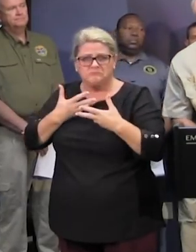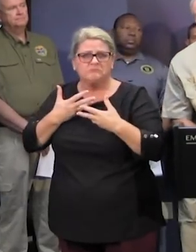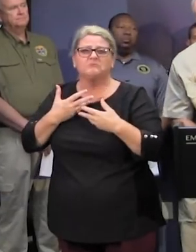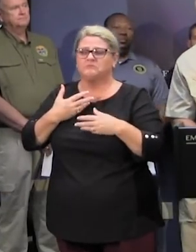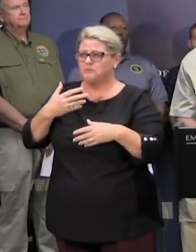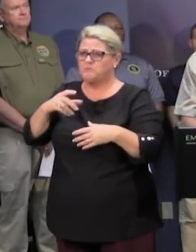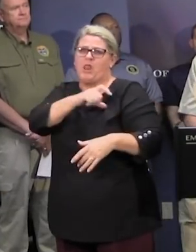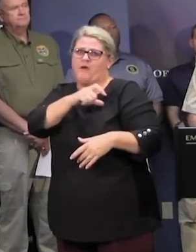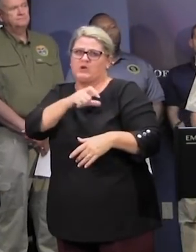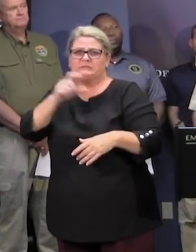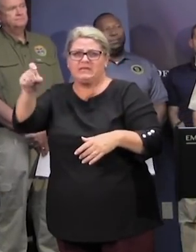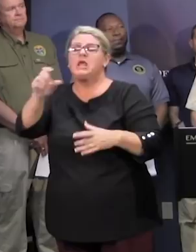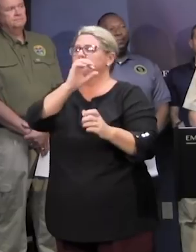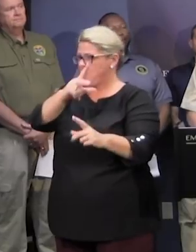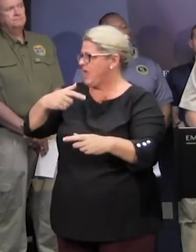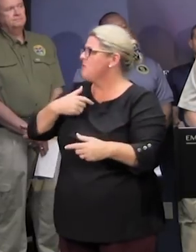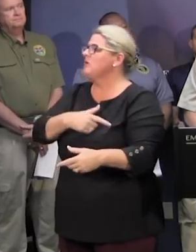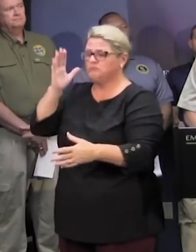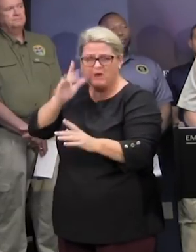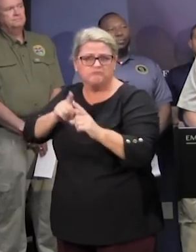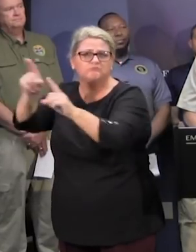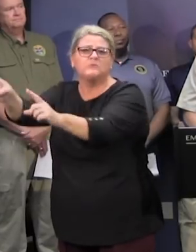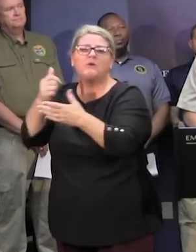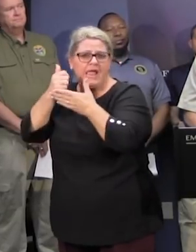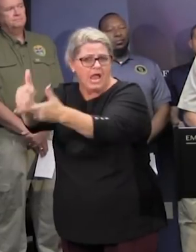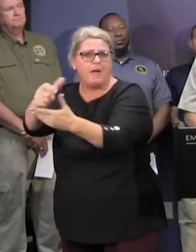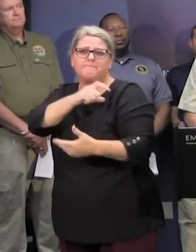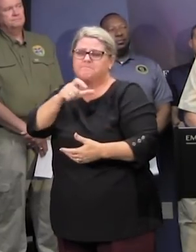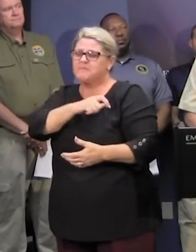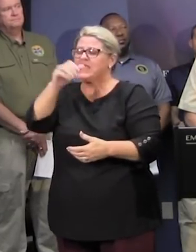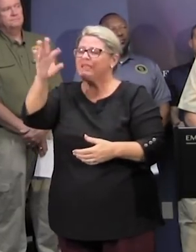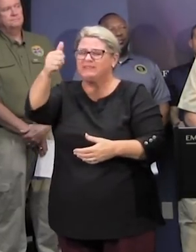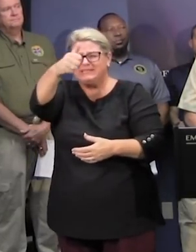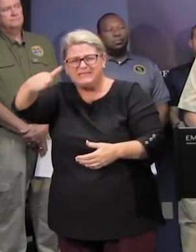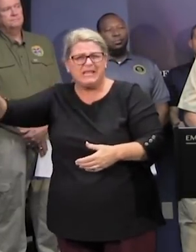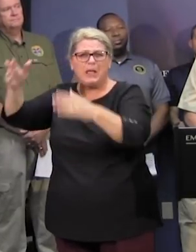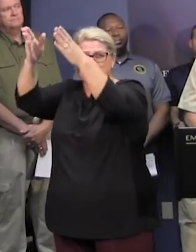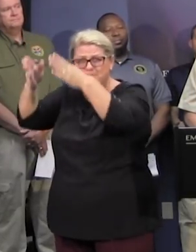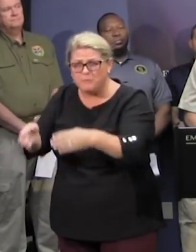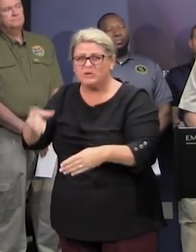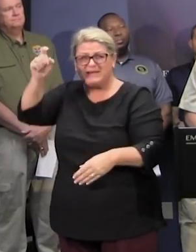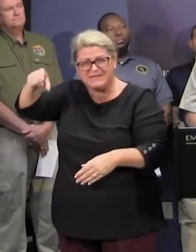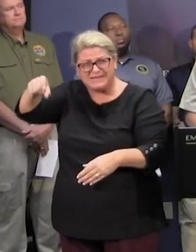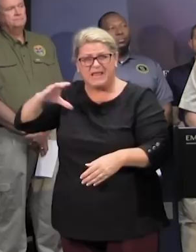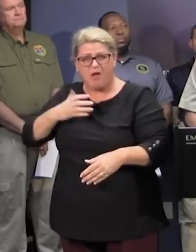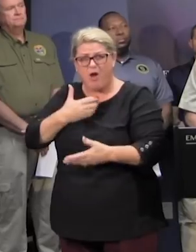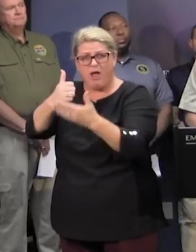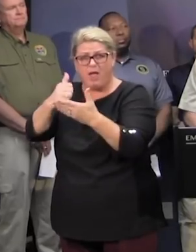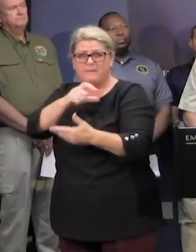those affected areas as long as they need us we will be there as long as any official needs us to be in those areas